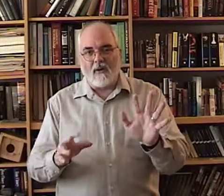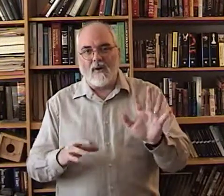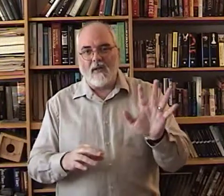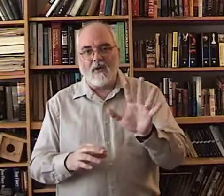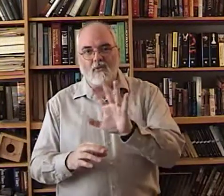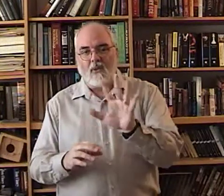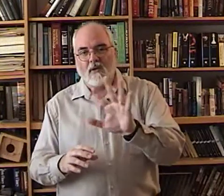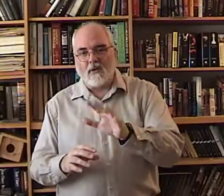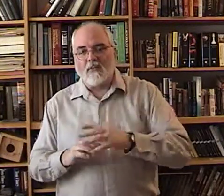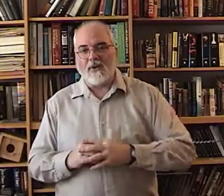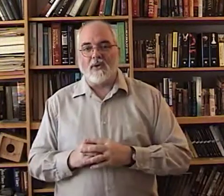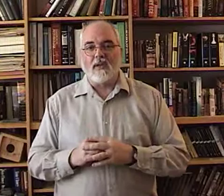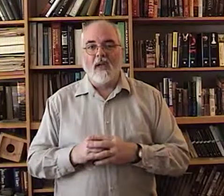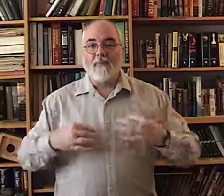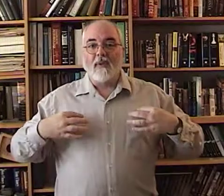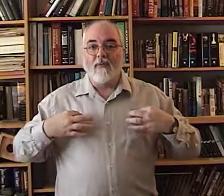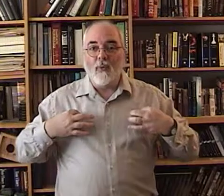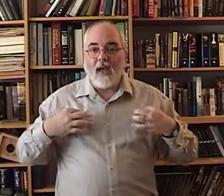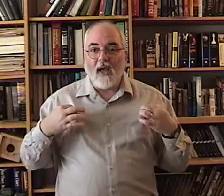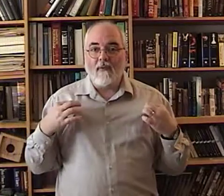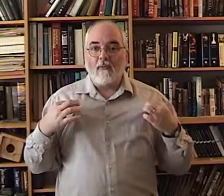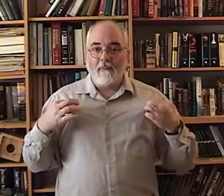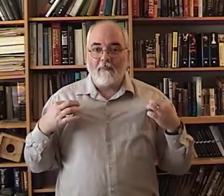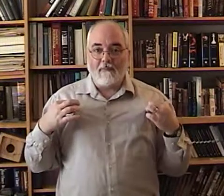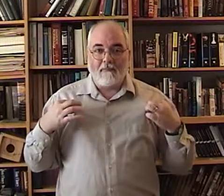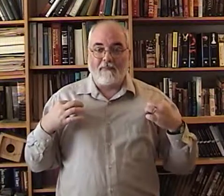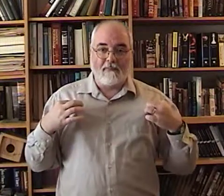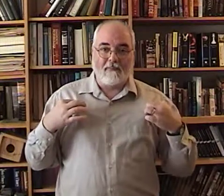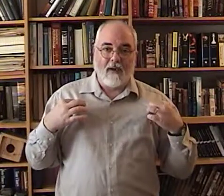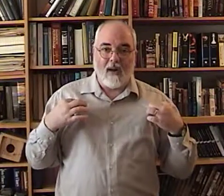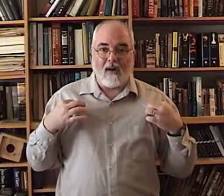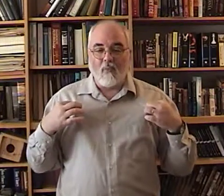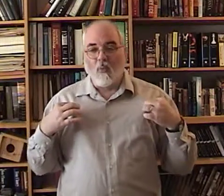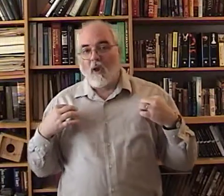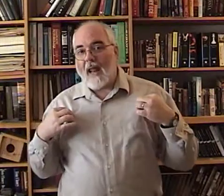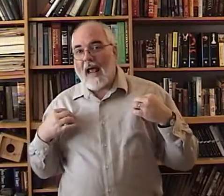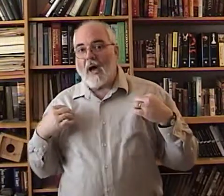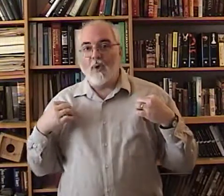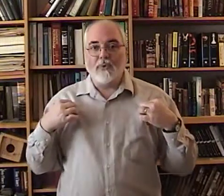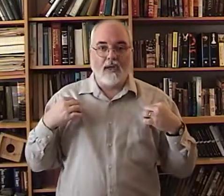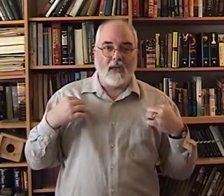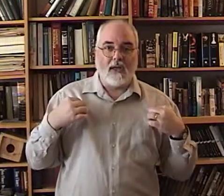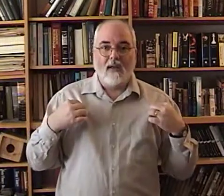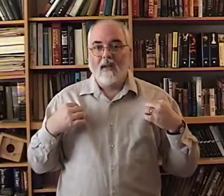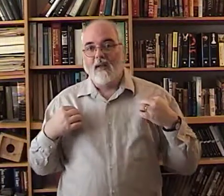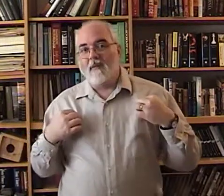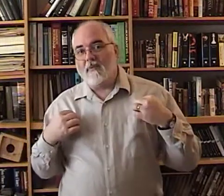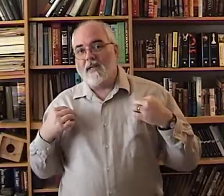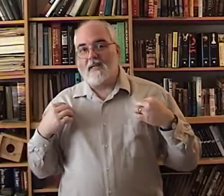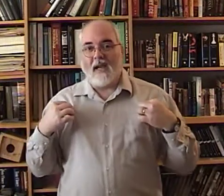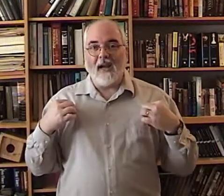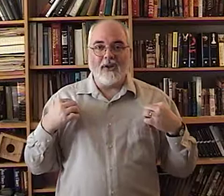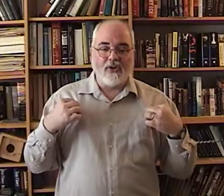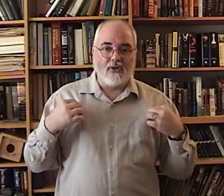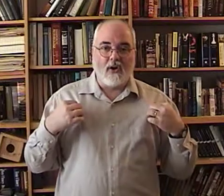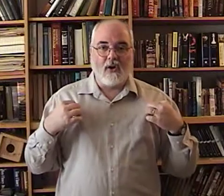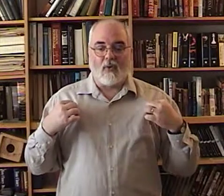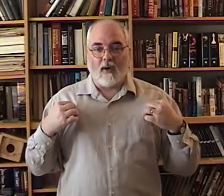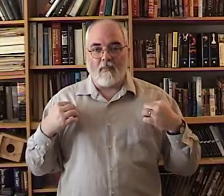to read those words those pictures if you have a a loudly designed shirt or a